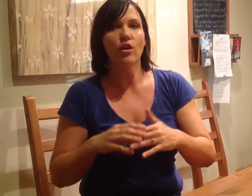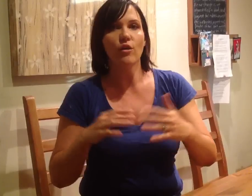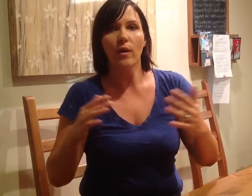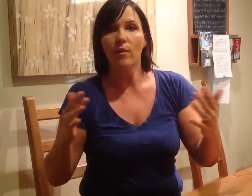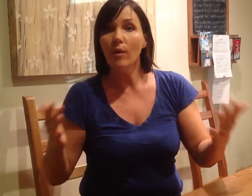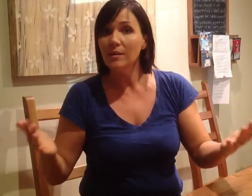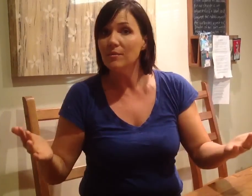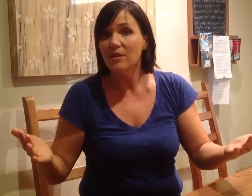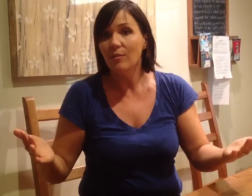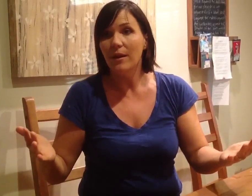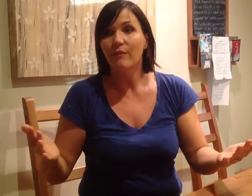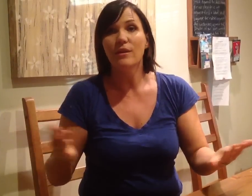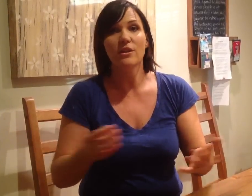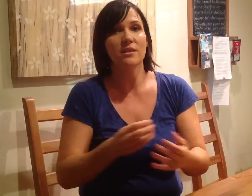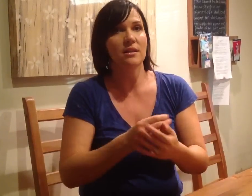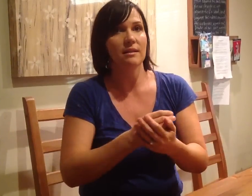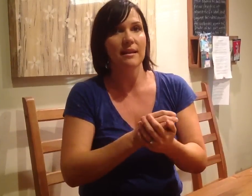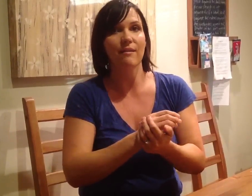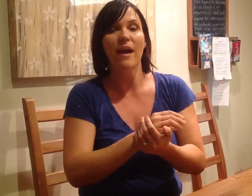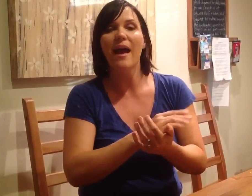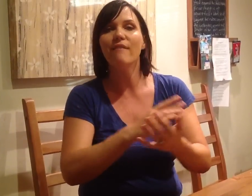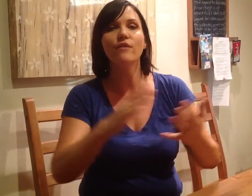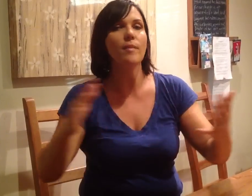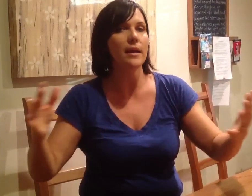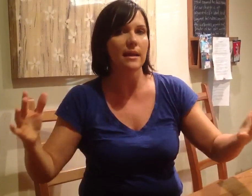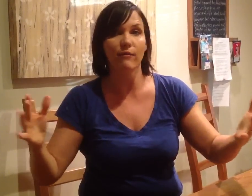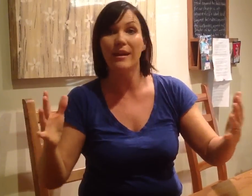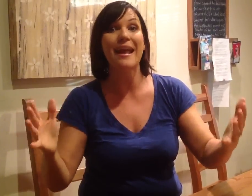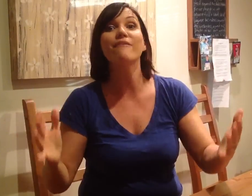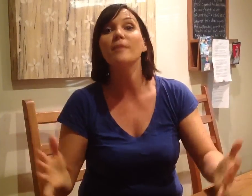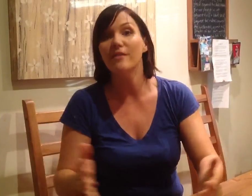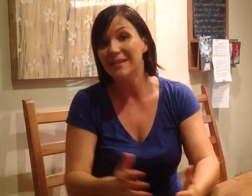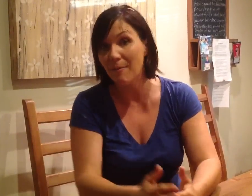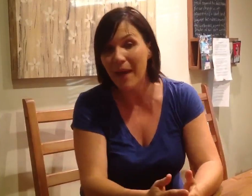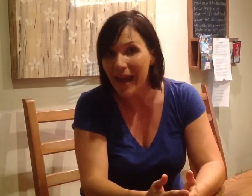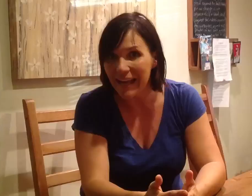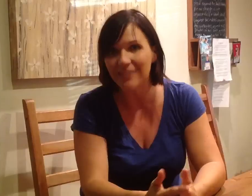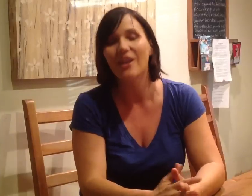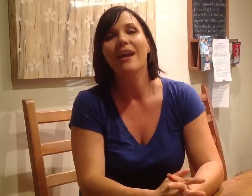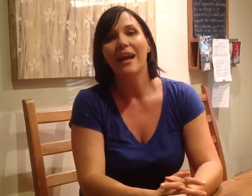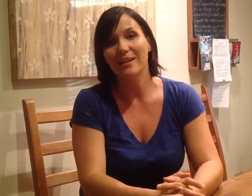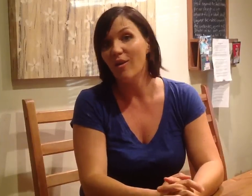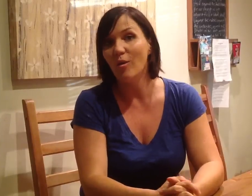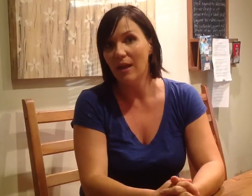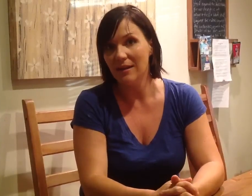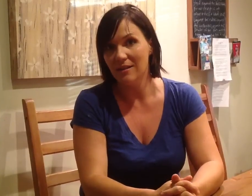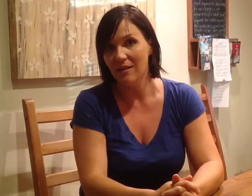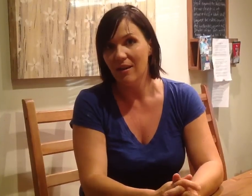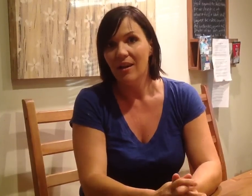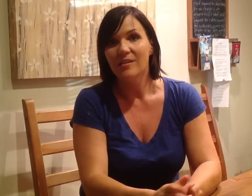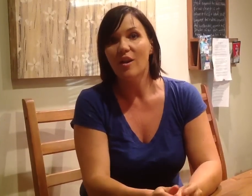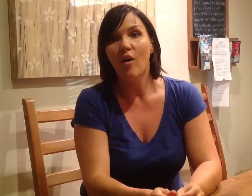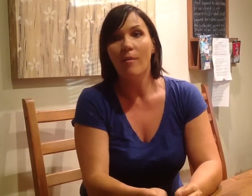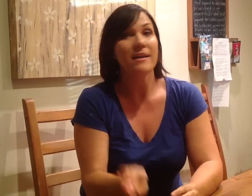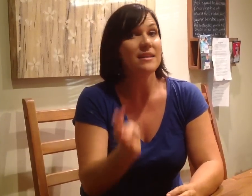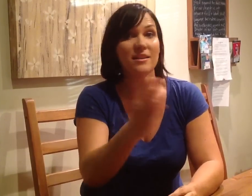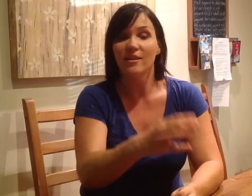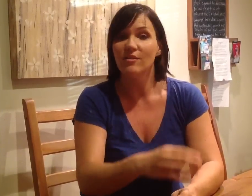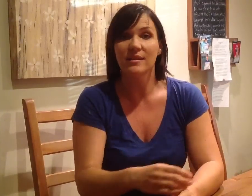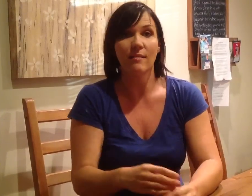go the way we want them to. But if we just give everybody, if we get everybody on the same page, it's a whole lot easier. So backstage, I do the same